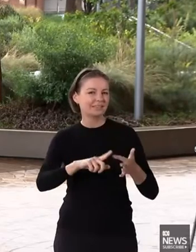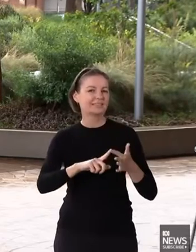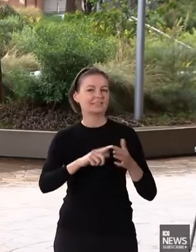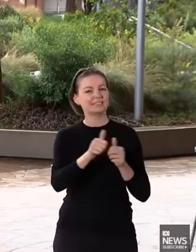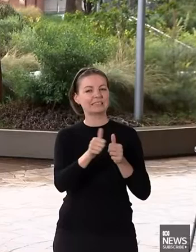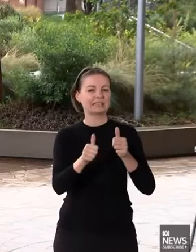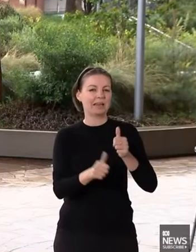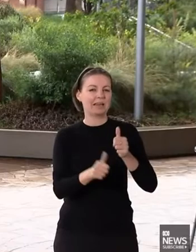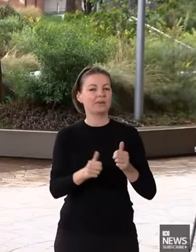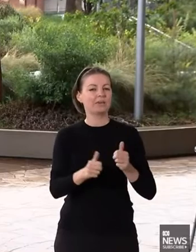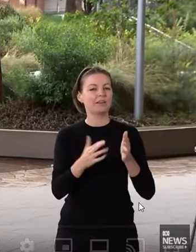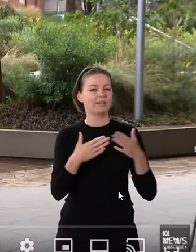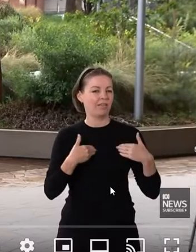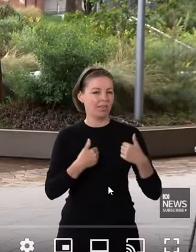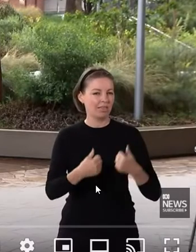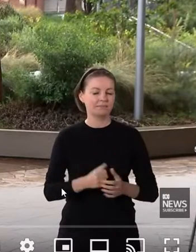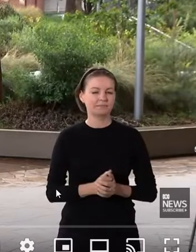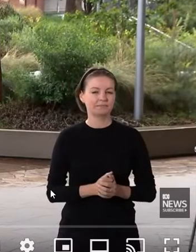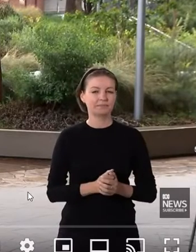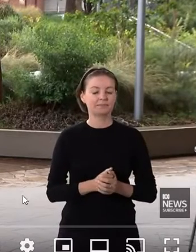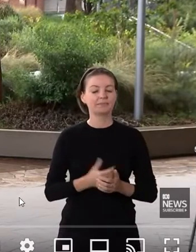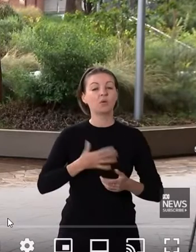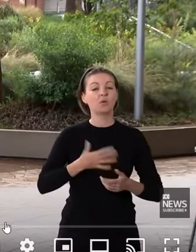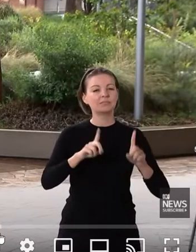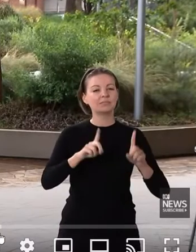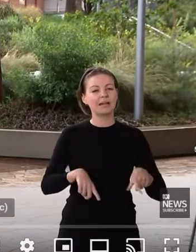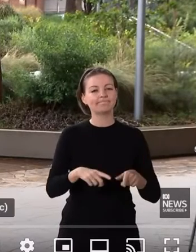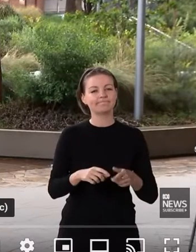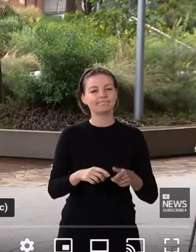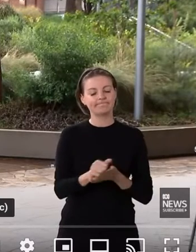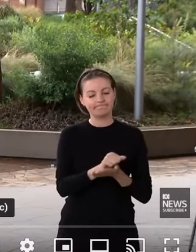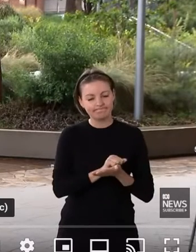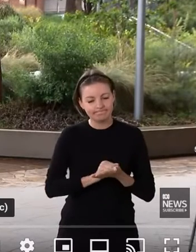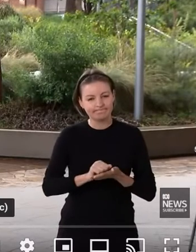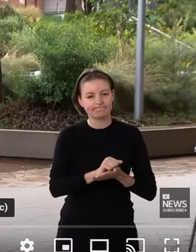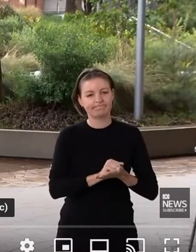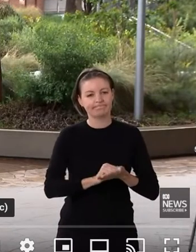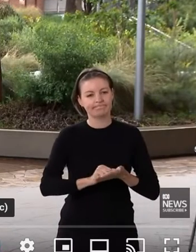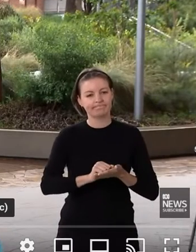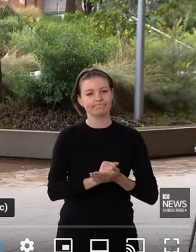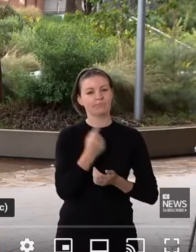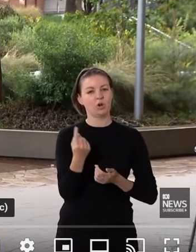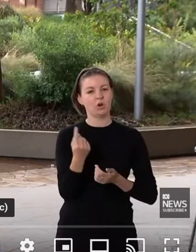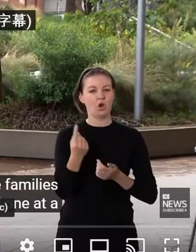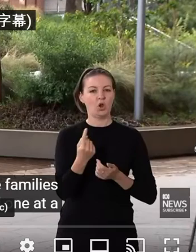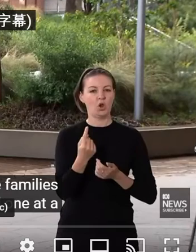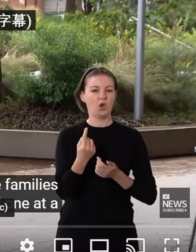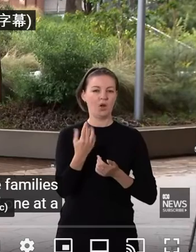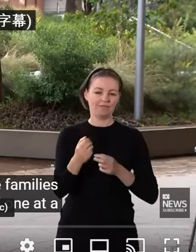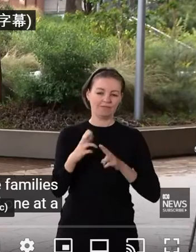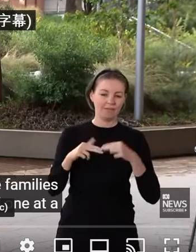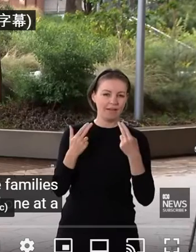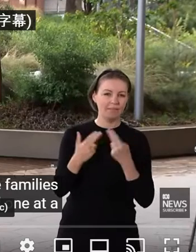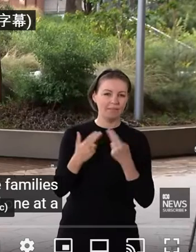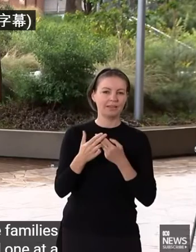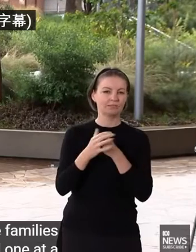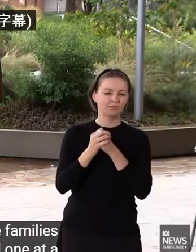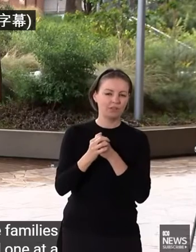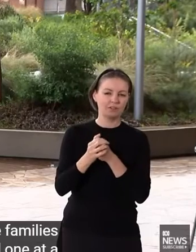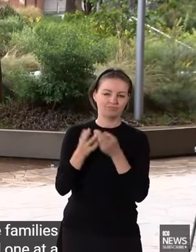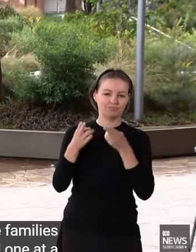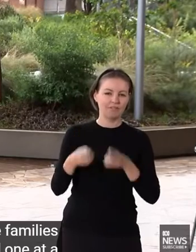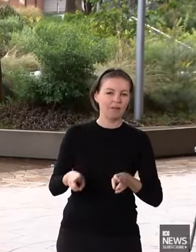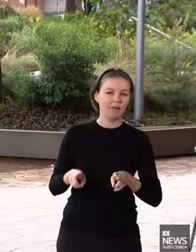extending our heartfelt condolences to those families who have lost a loved one at this time. I want to